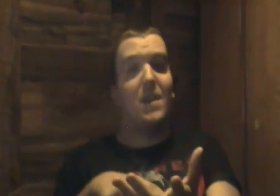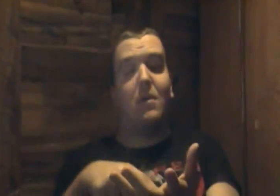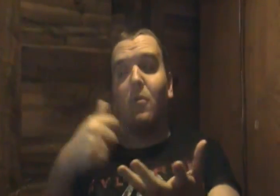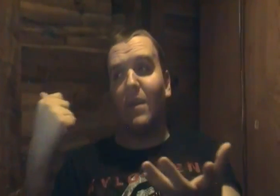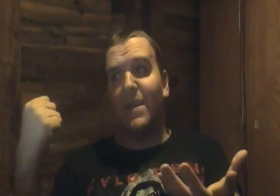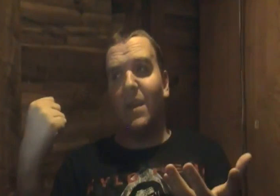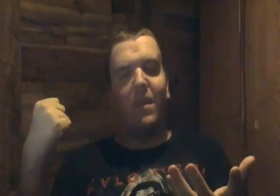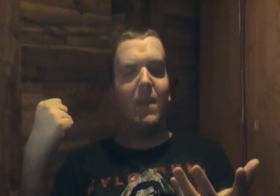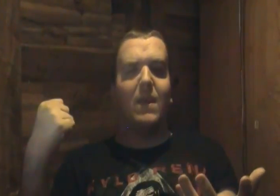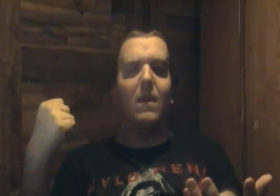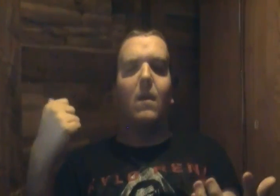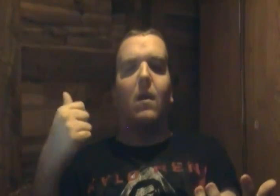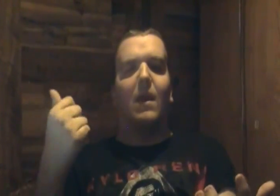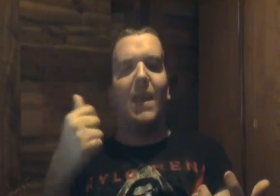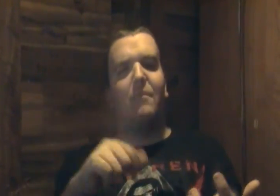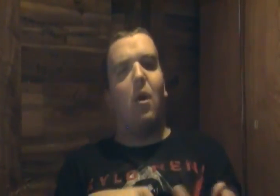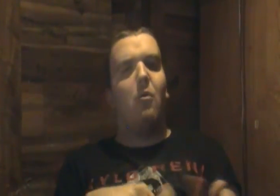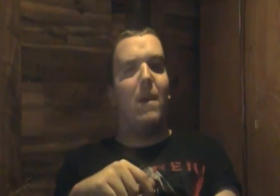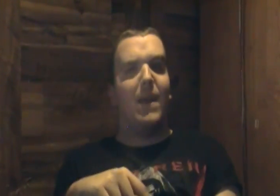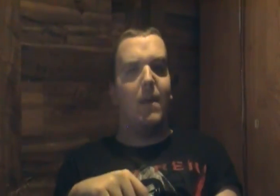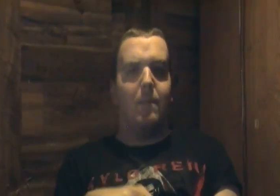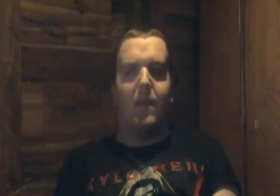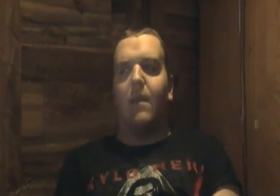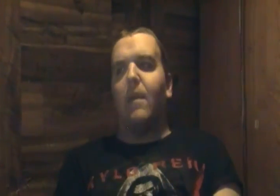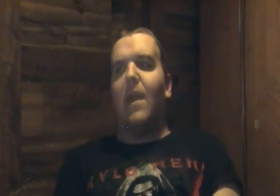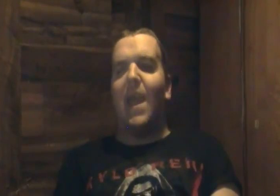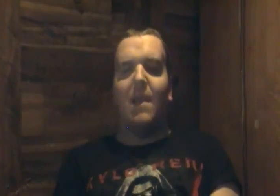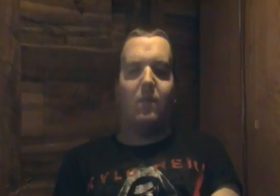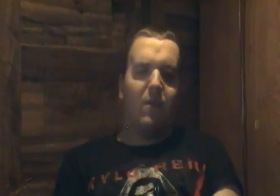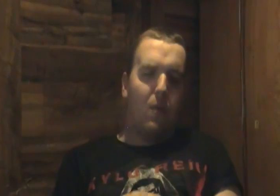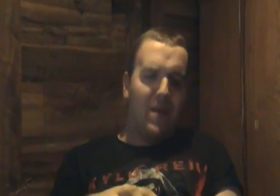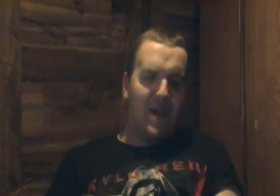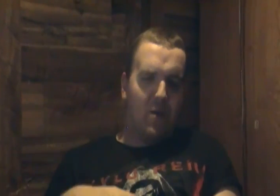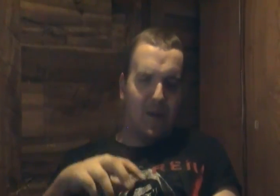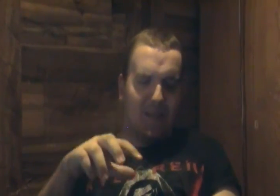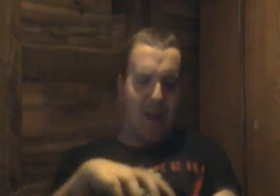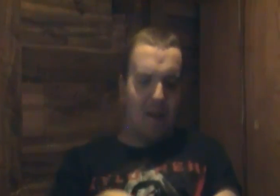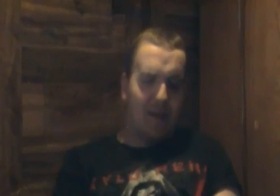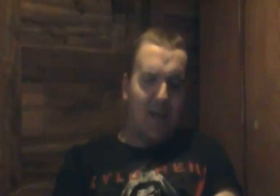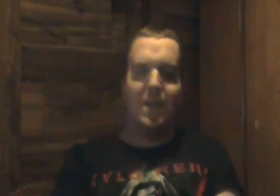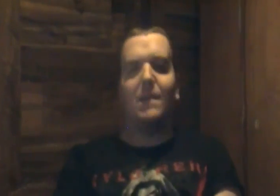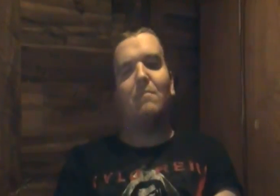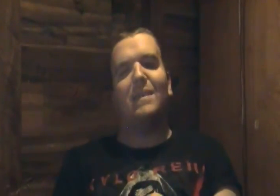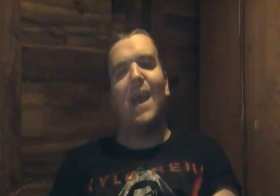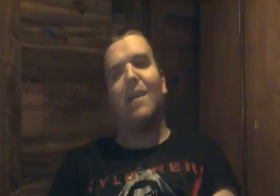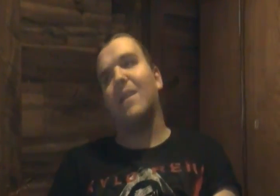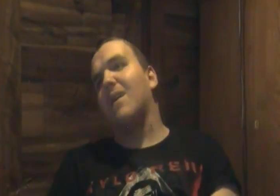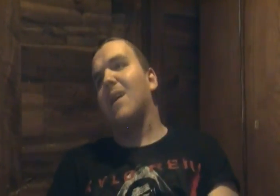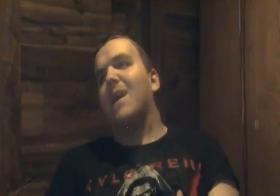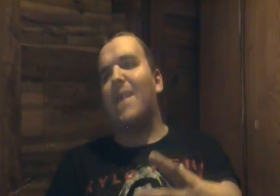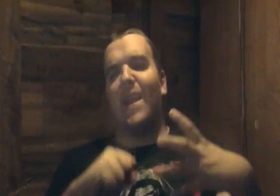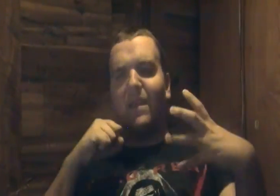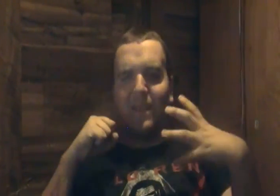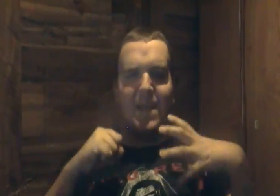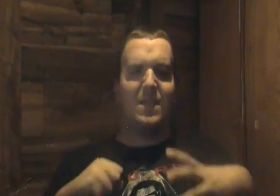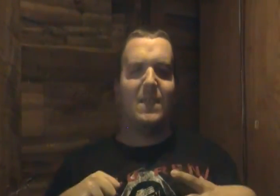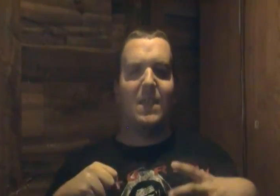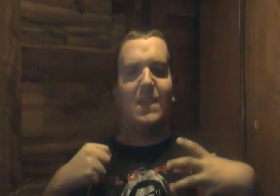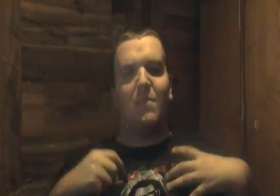need to really only give to Olmec and so what they do is they get the medallion that unleashes the